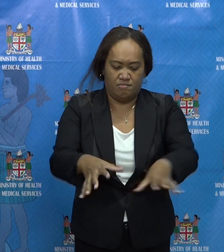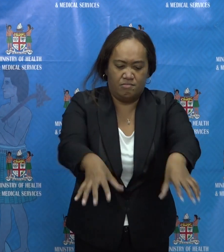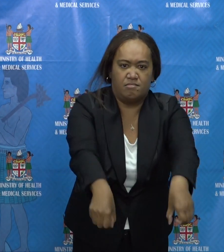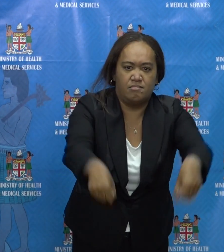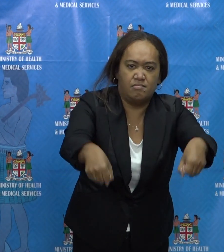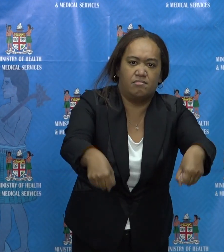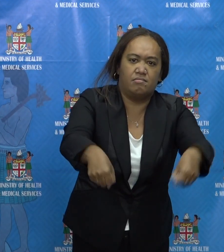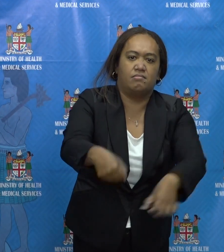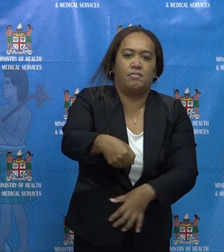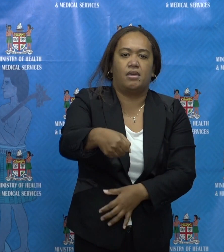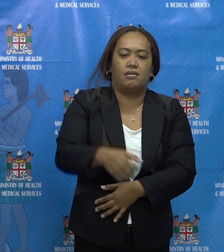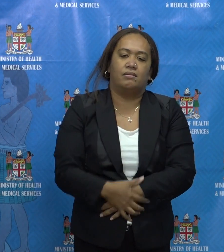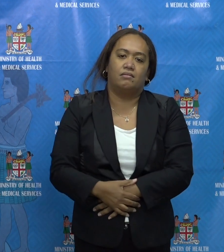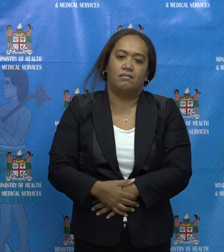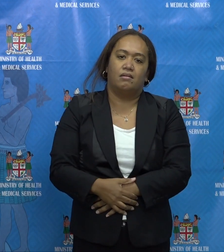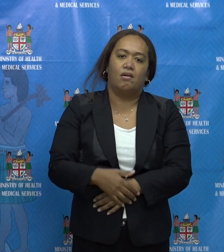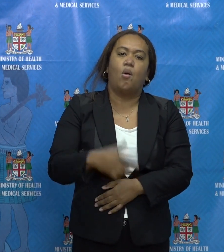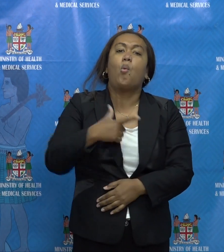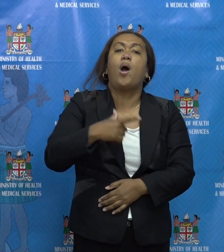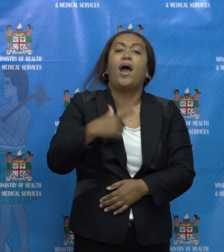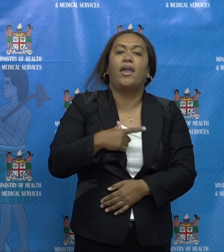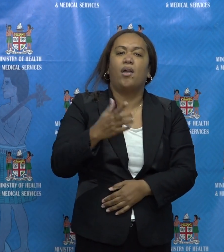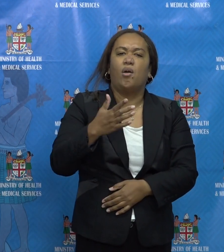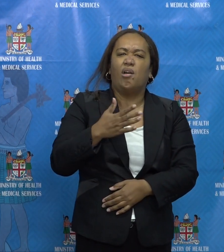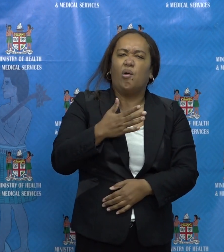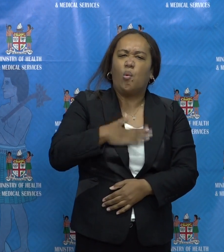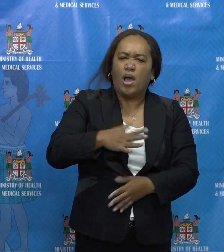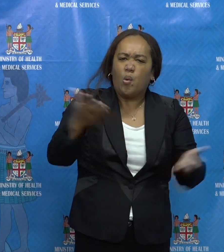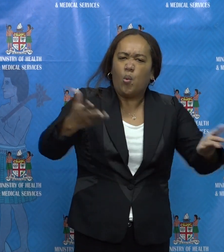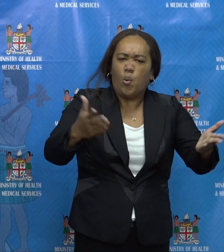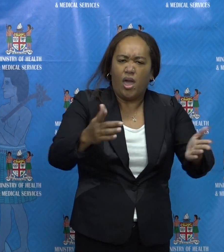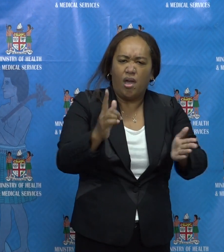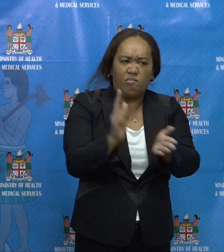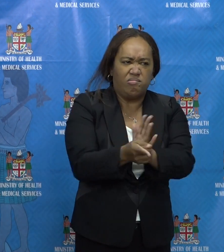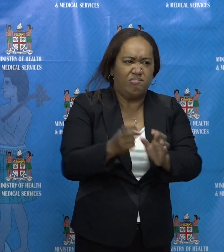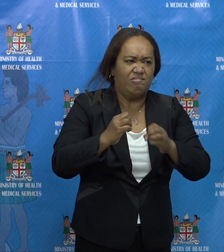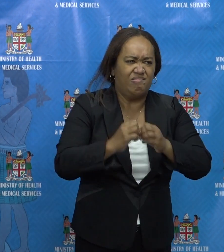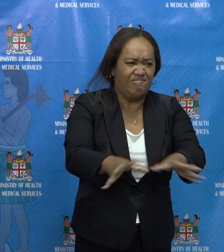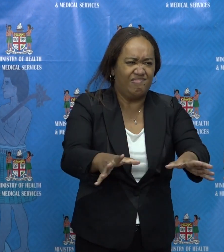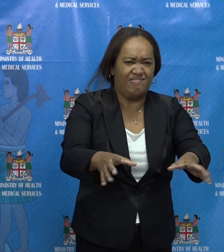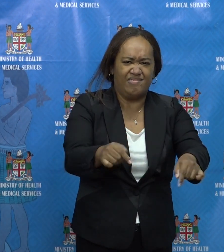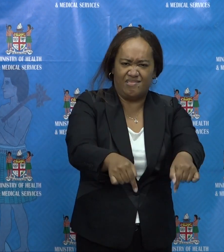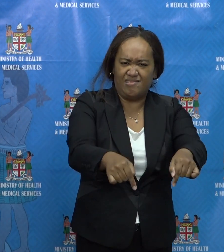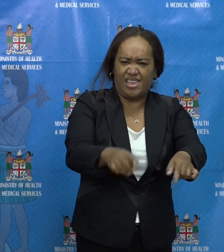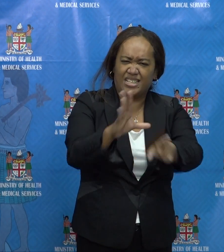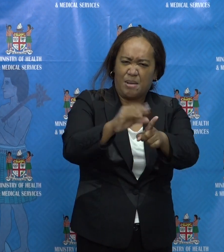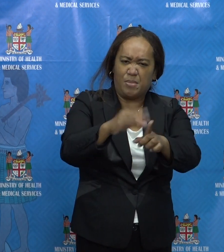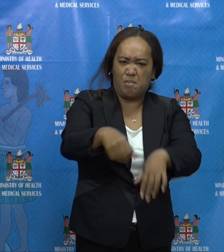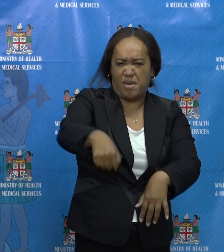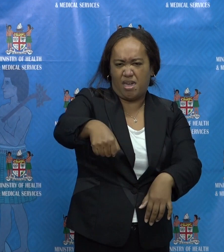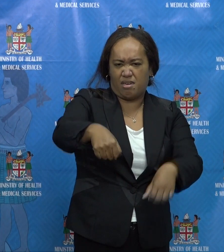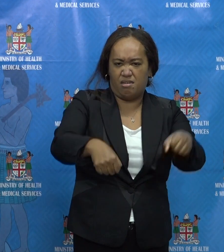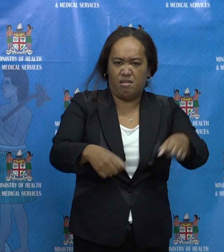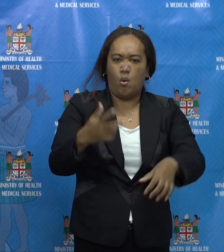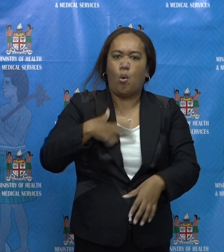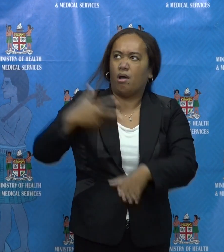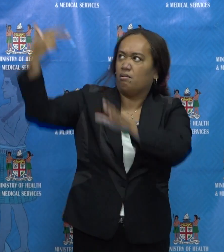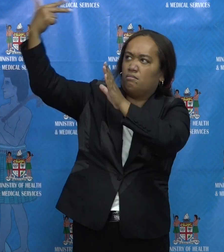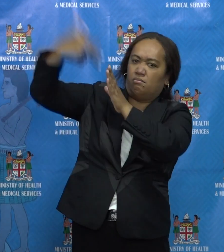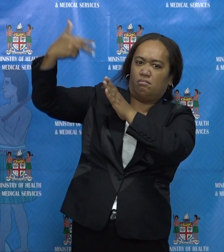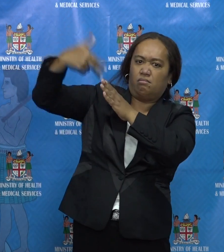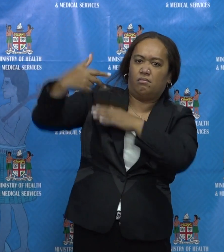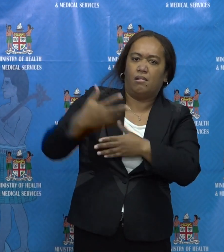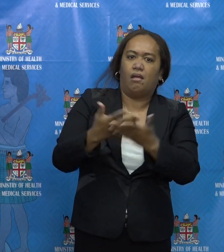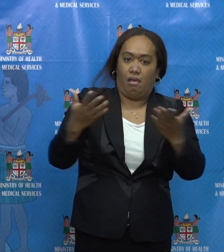Ensuring that we can reduce the number of blind spots so that we can have ongoing surveillance over the PPE